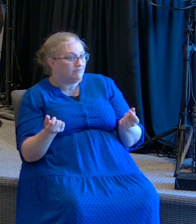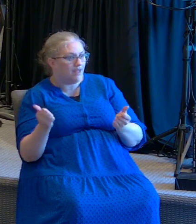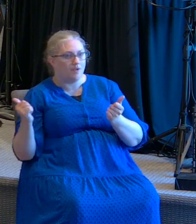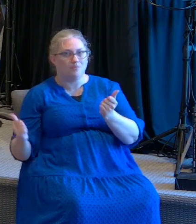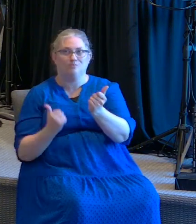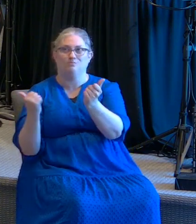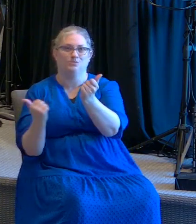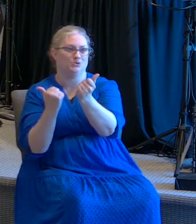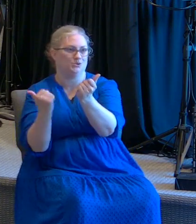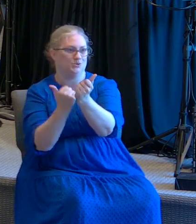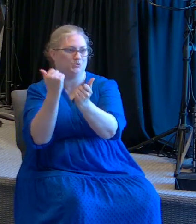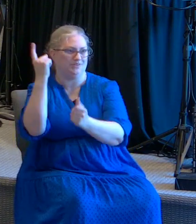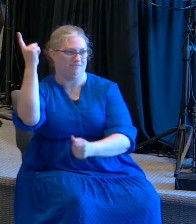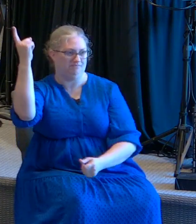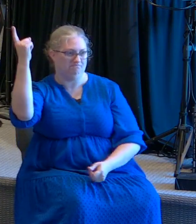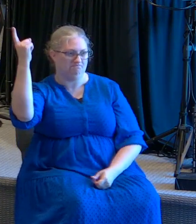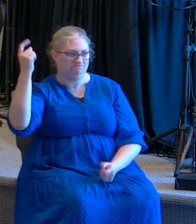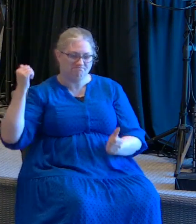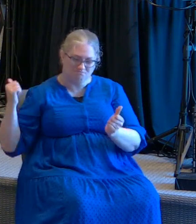Simplemente búscalo.